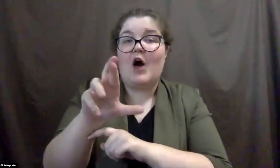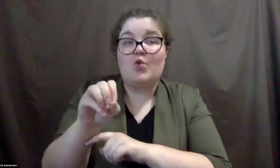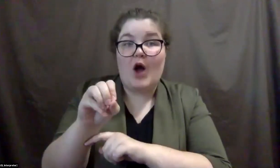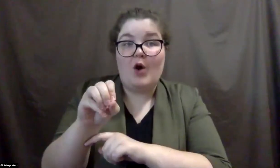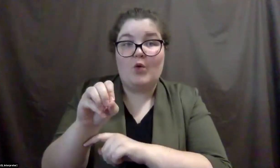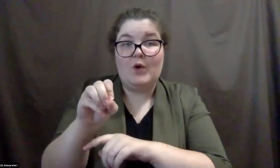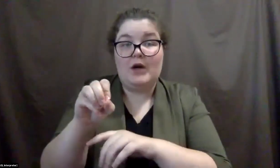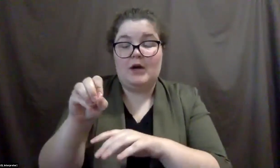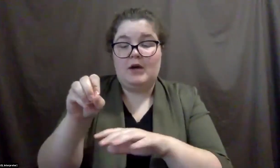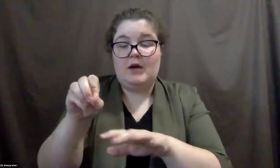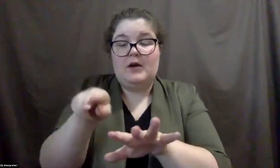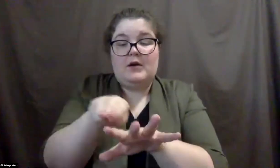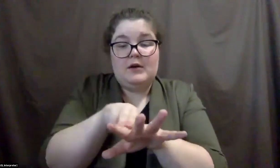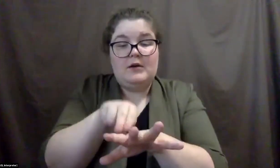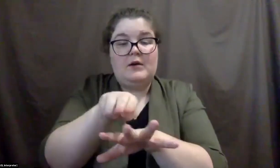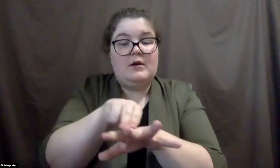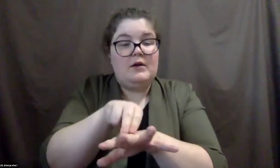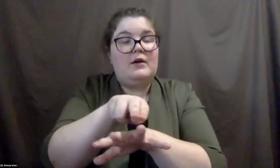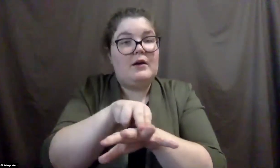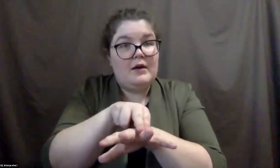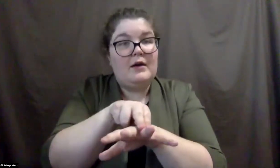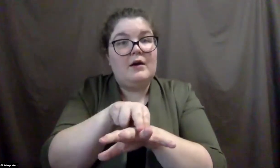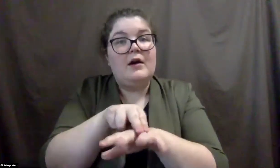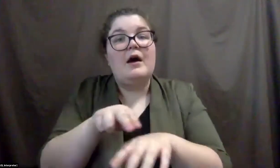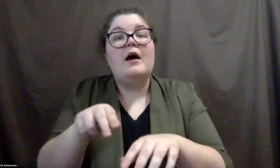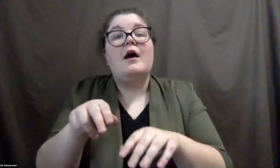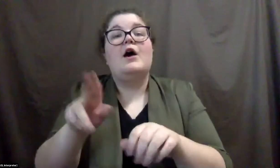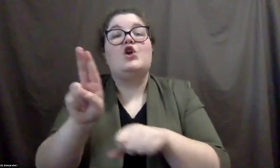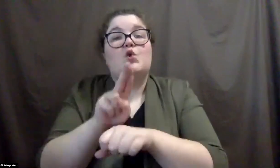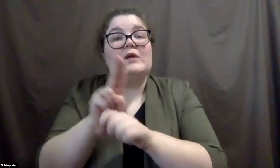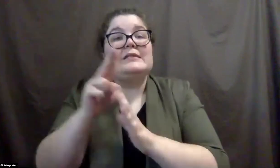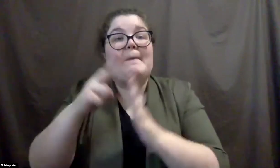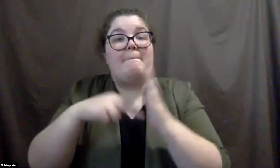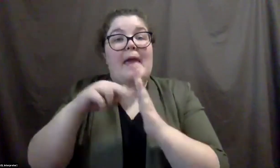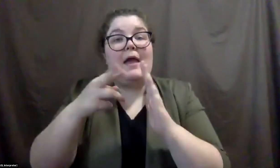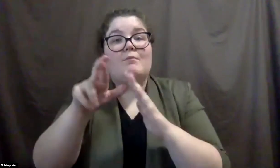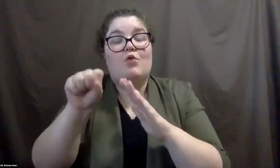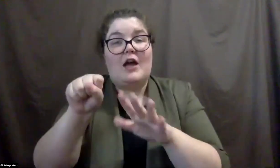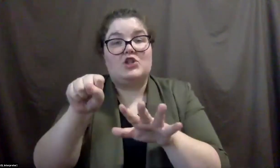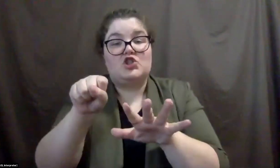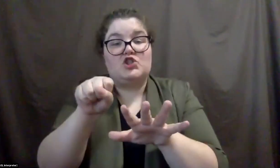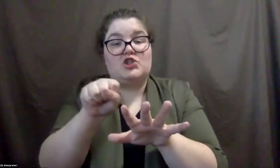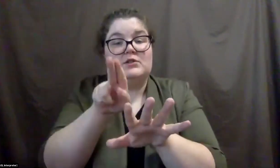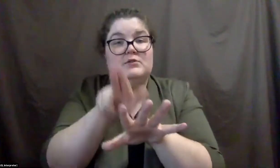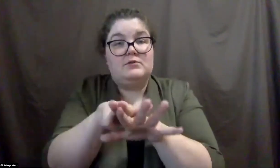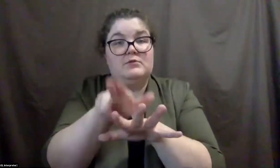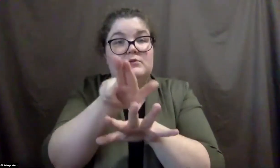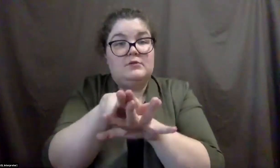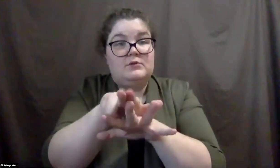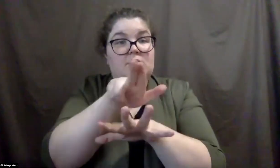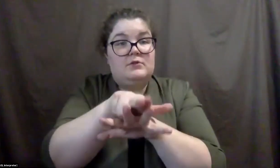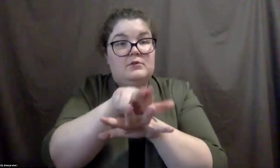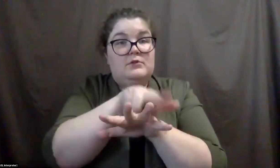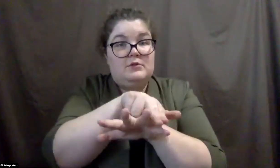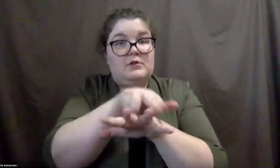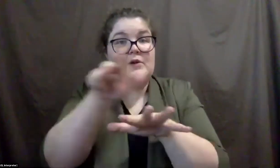glove, added a slot to put the paint brushes in, glued it back down. And, um, um, gave, uh,